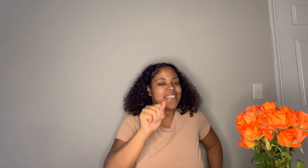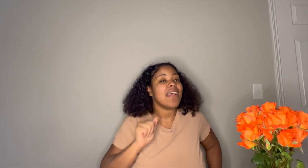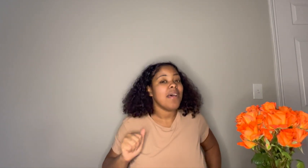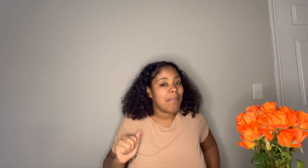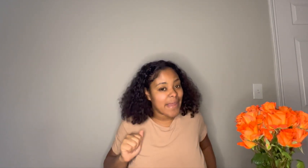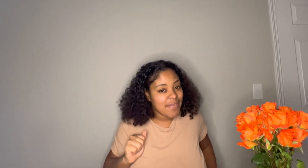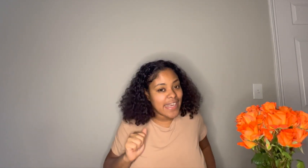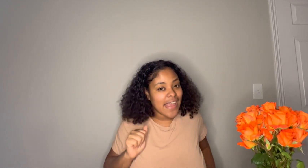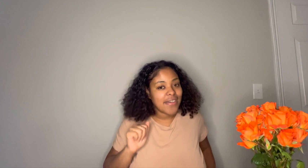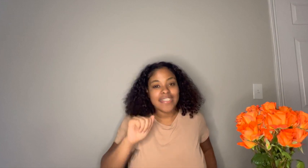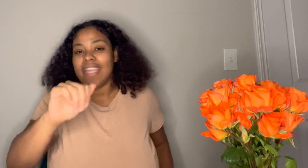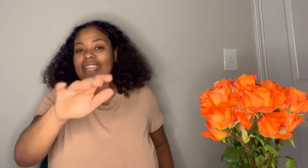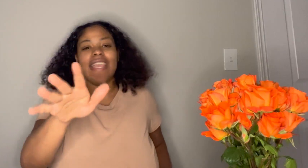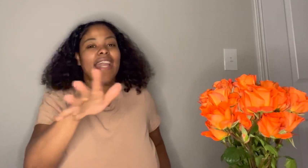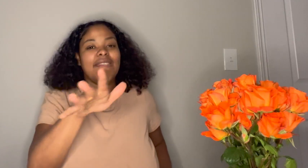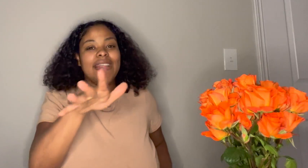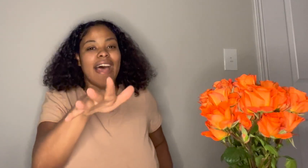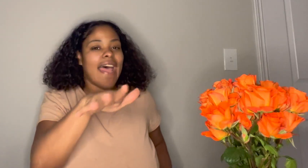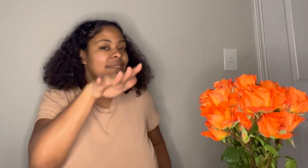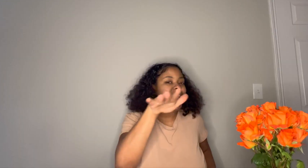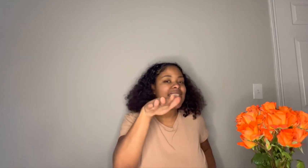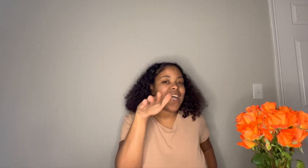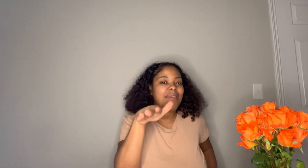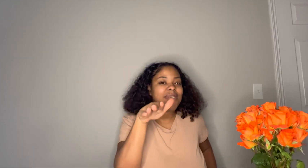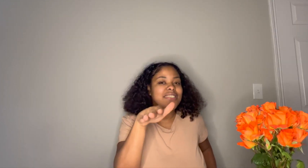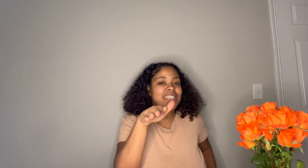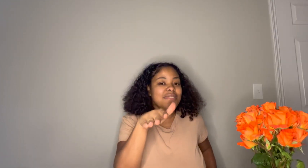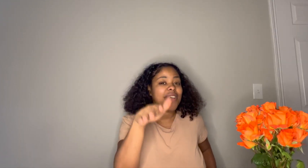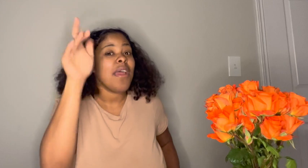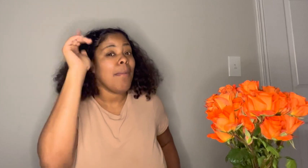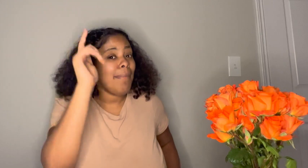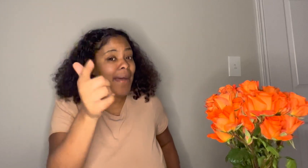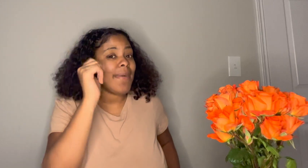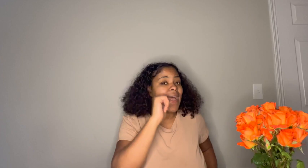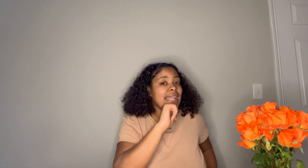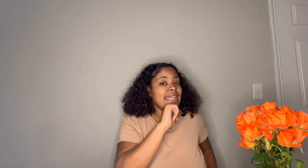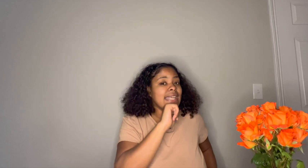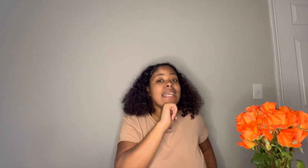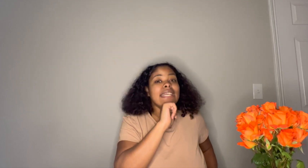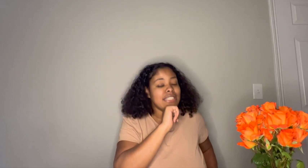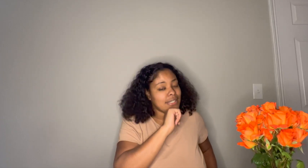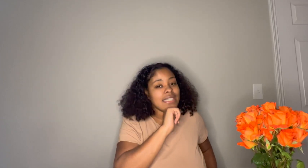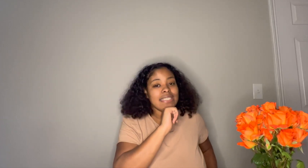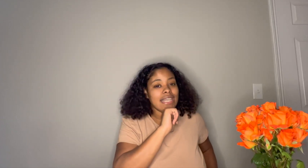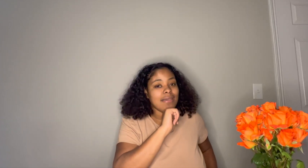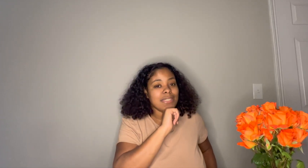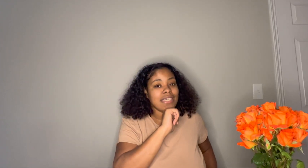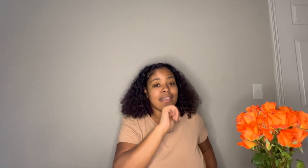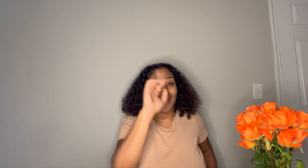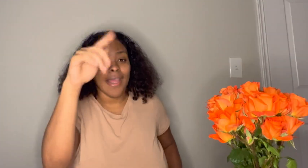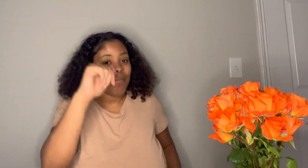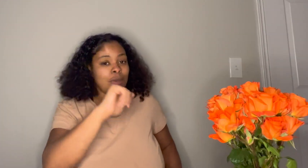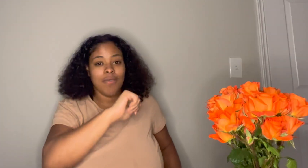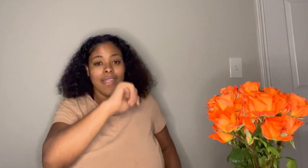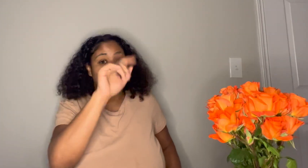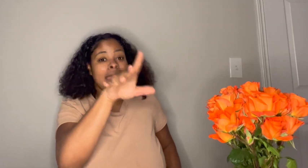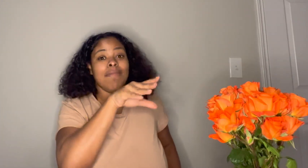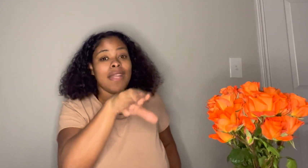my videos you can't even lie I'm not a top youtuber but my editing sure is top tier iMovie not even